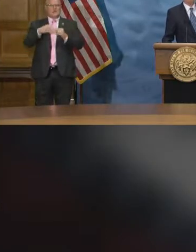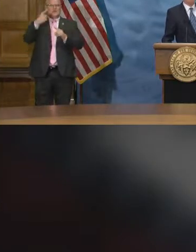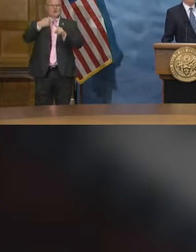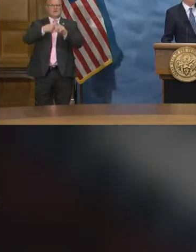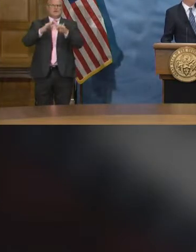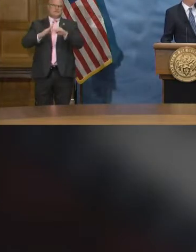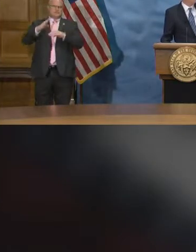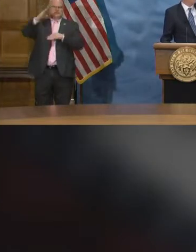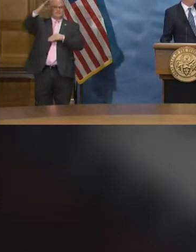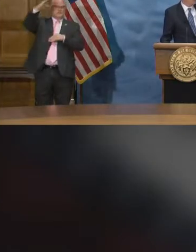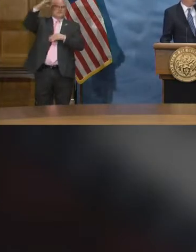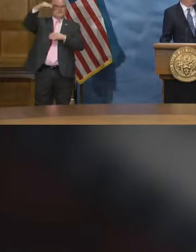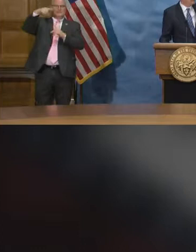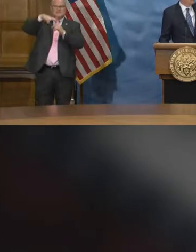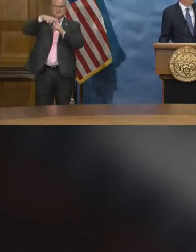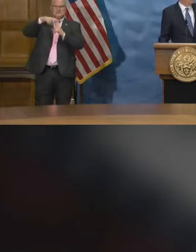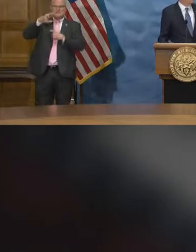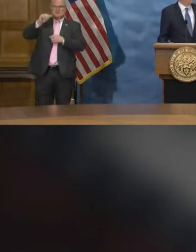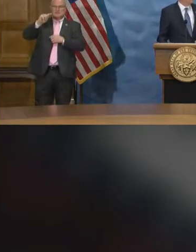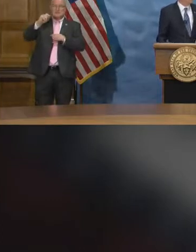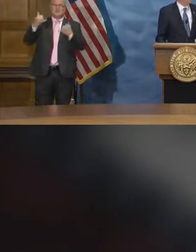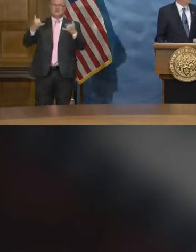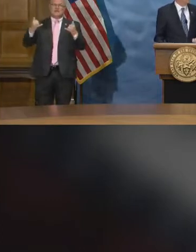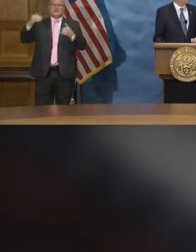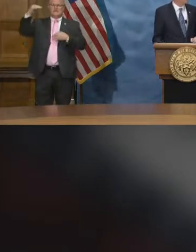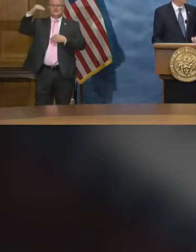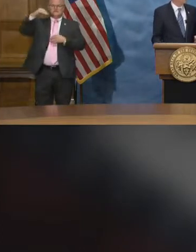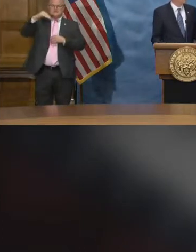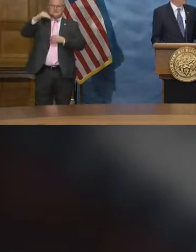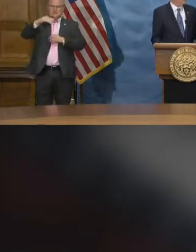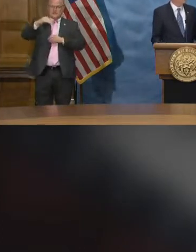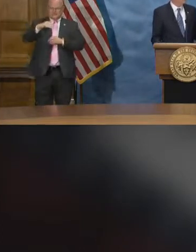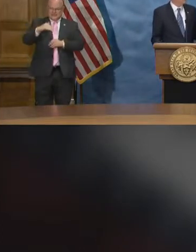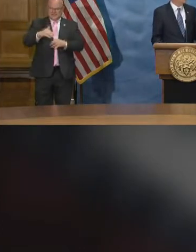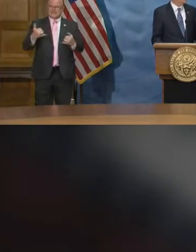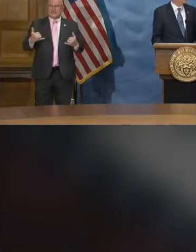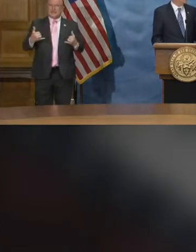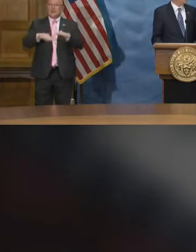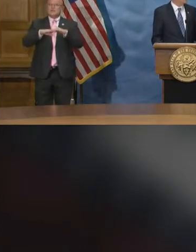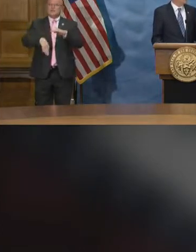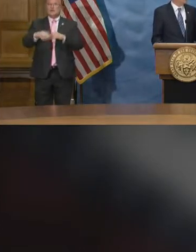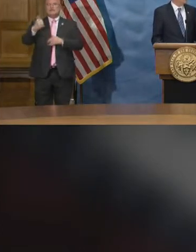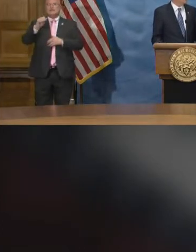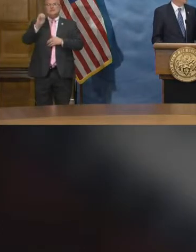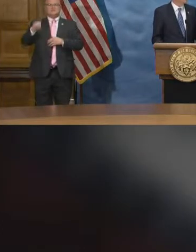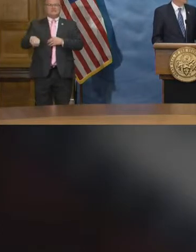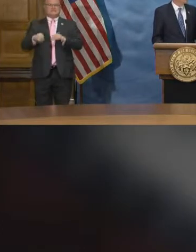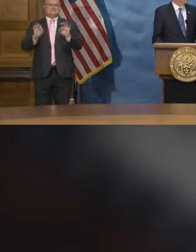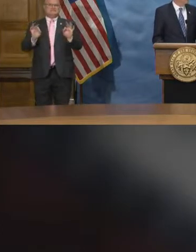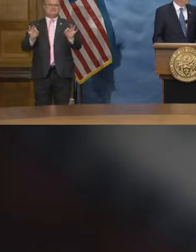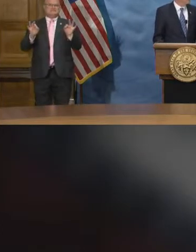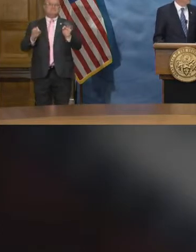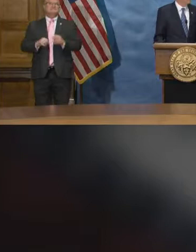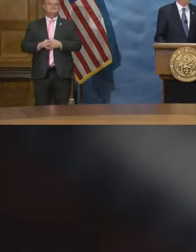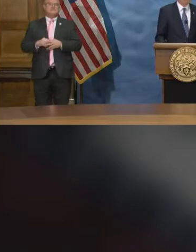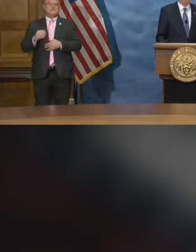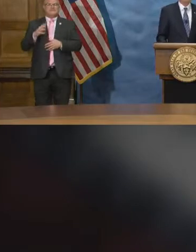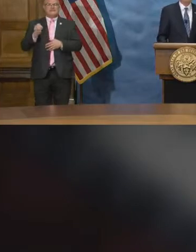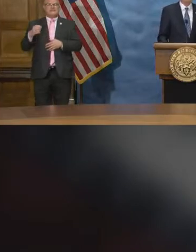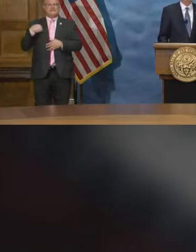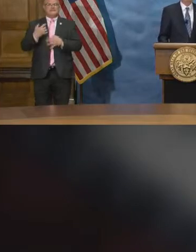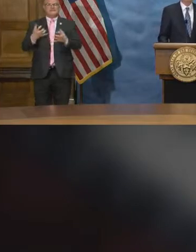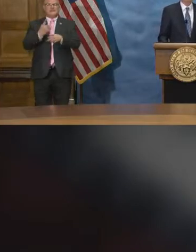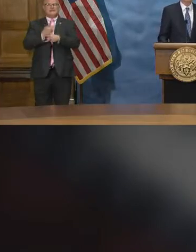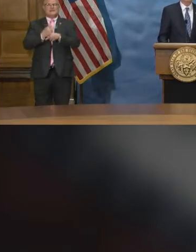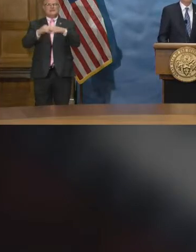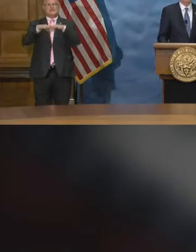way above 10% positivity rate. That is down below 10% comfortably. And we